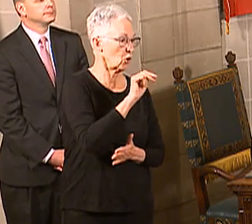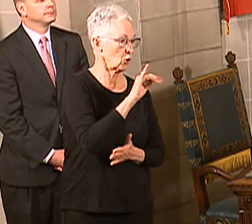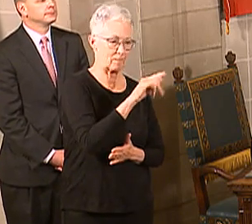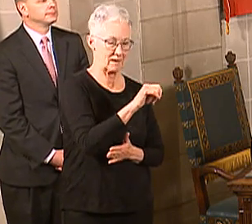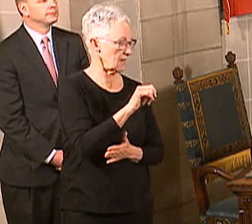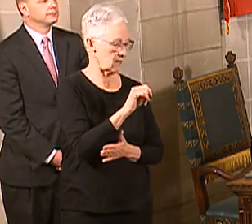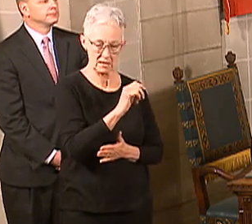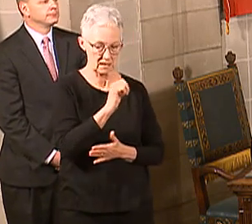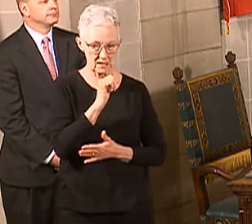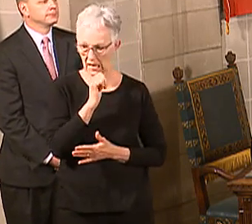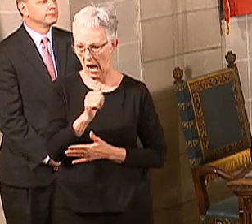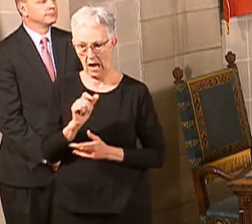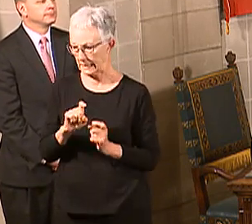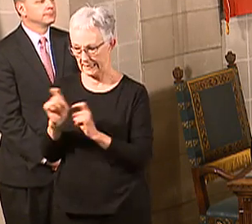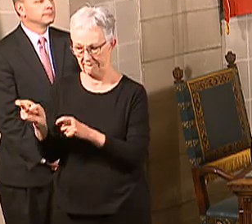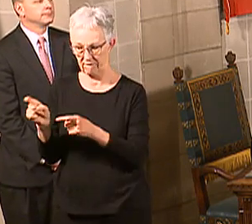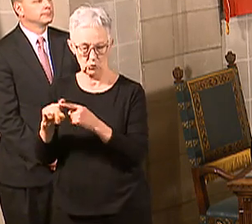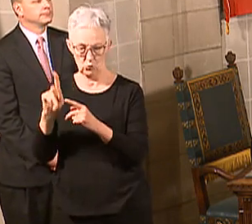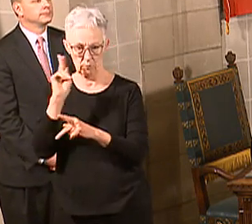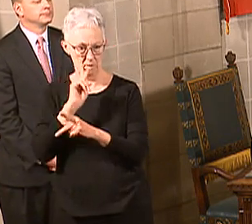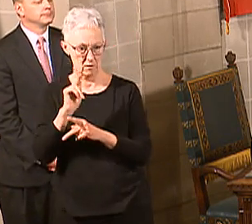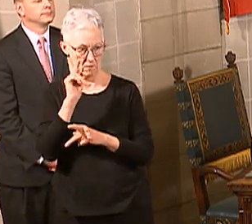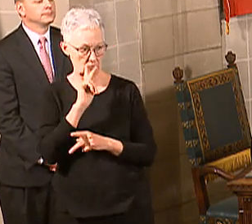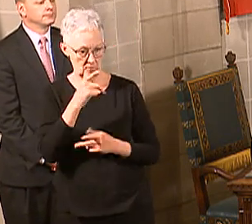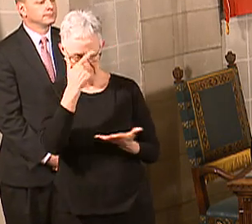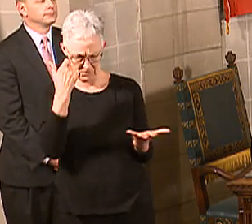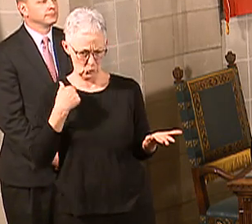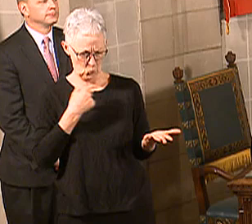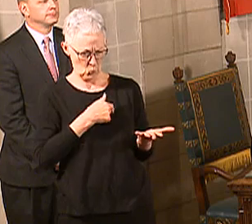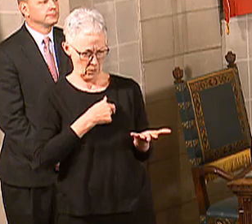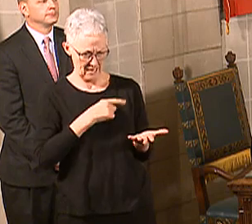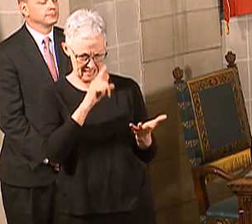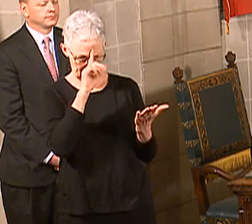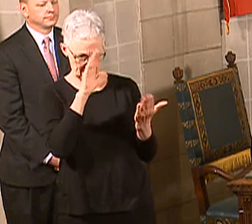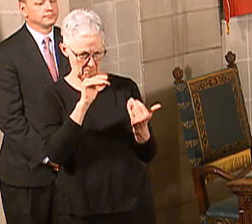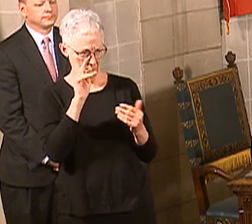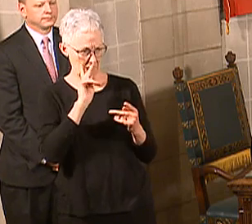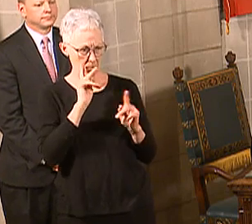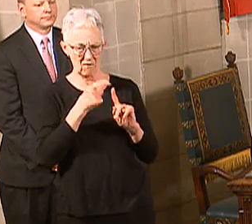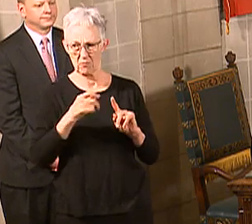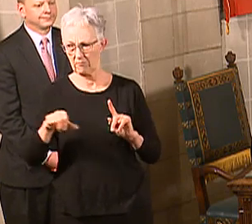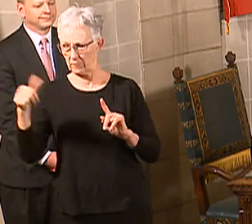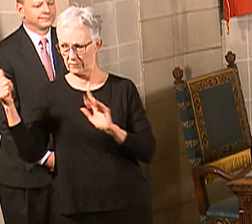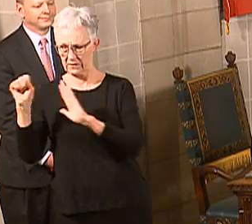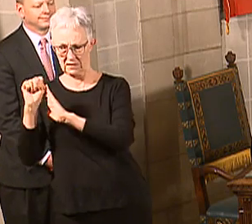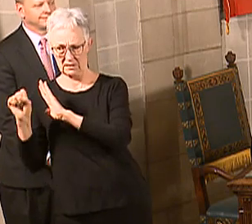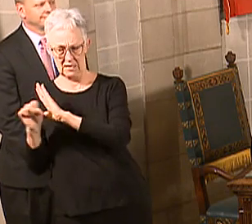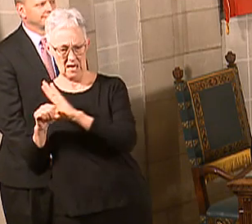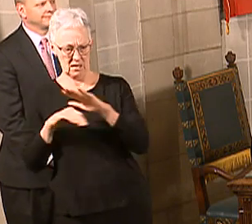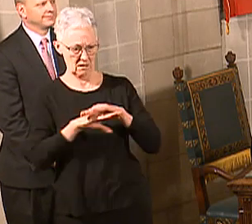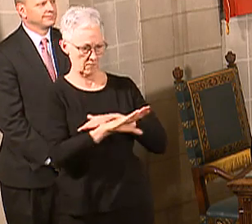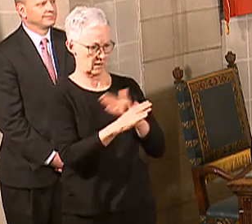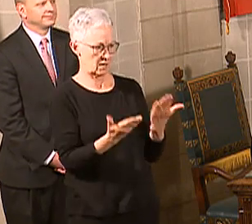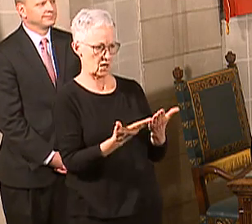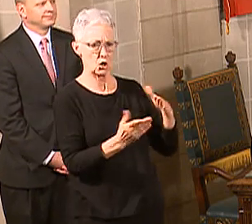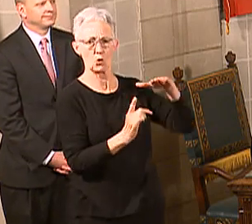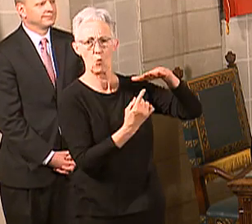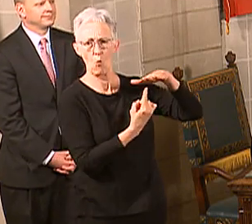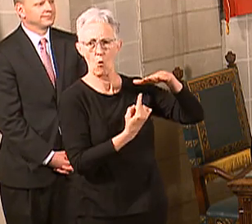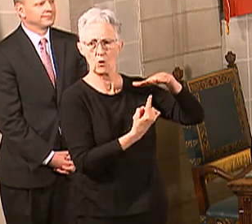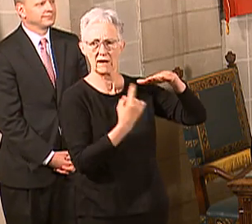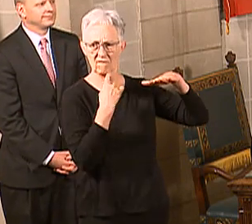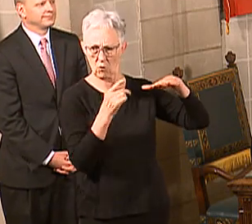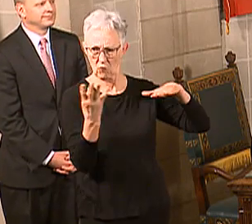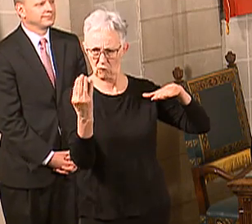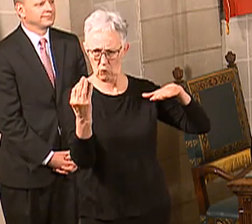if we're asking people to come here and quarantine for 14 days, it just doesn't make sense that they're going to come here and quarantine for